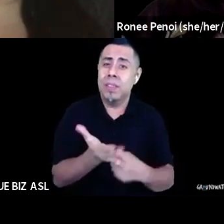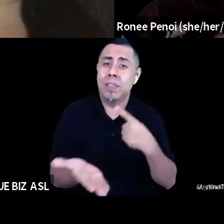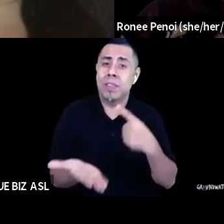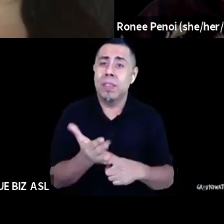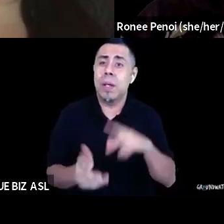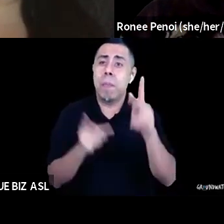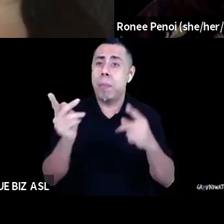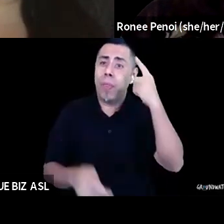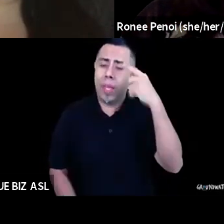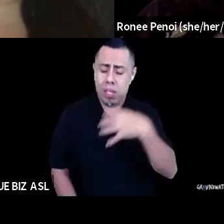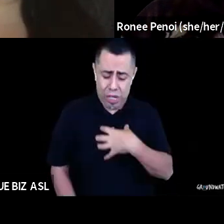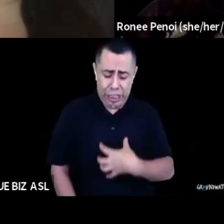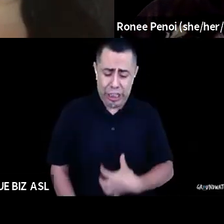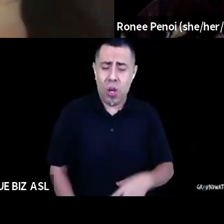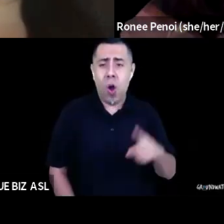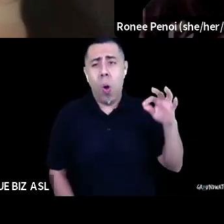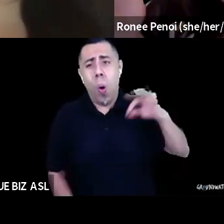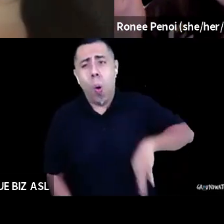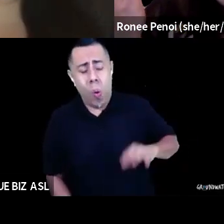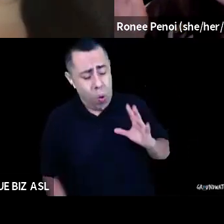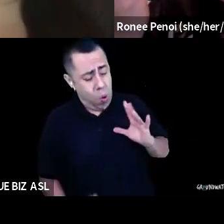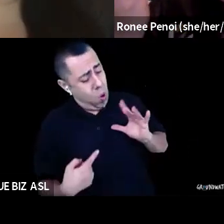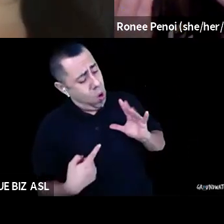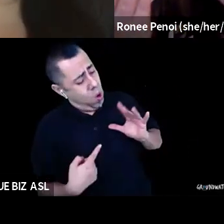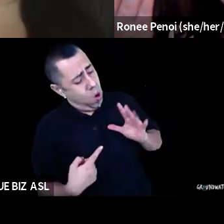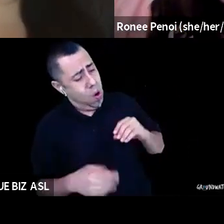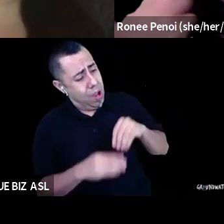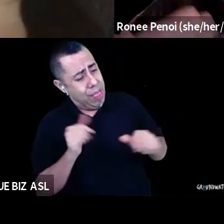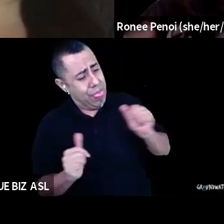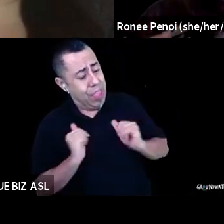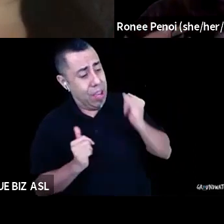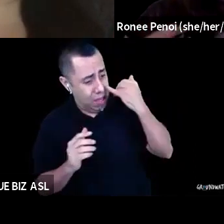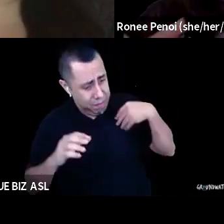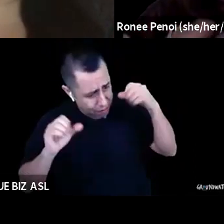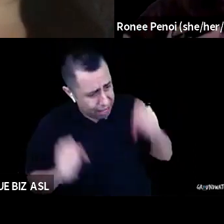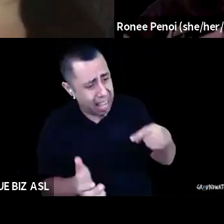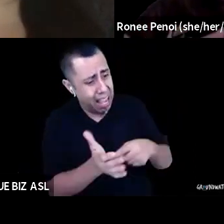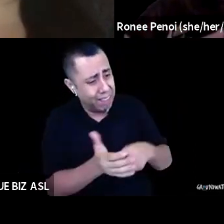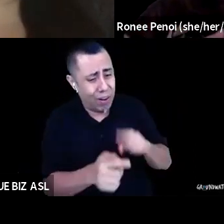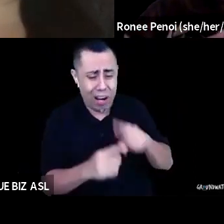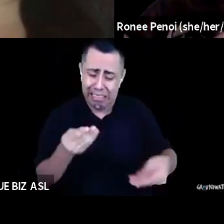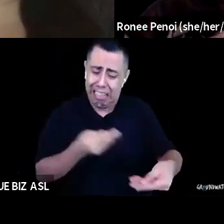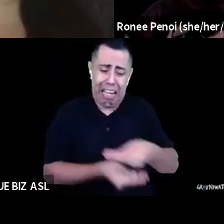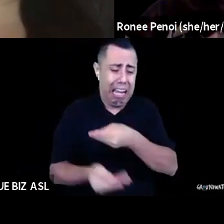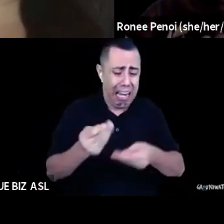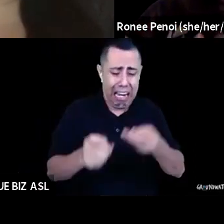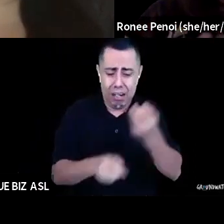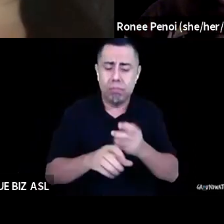wish we could do if we had the money, but it's so hard. But when you actually think about, okay, what is the real purpose?